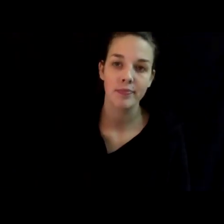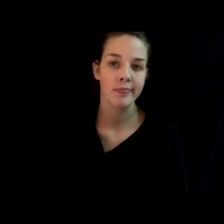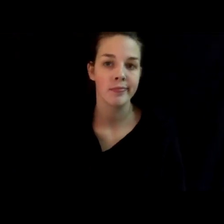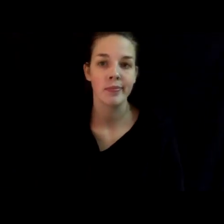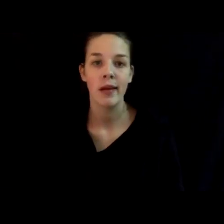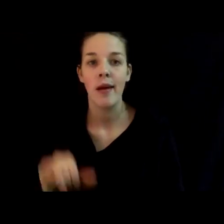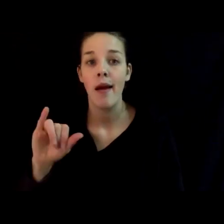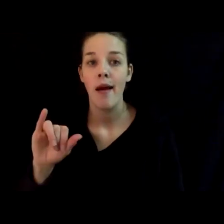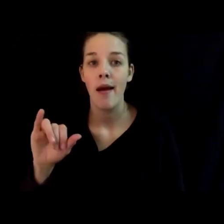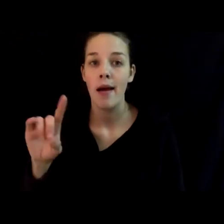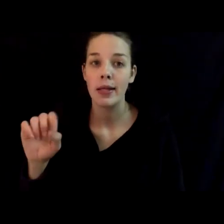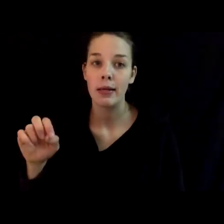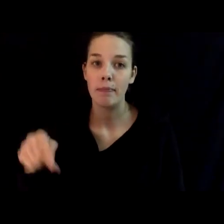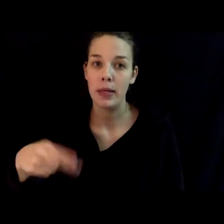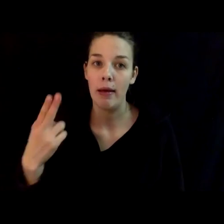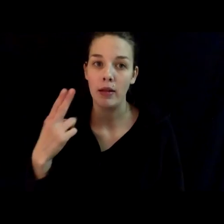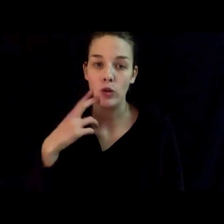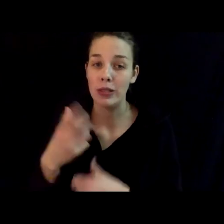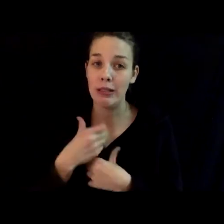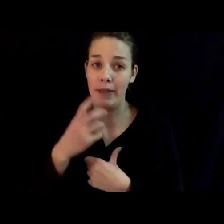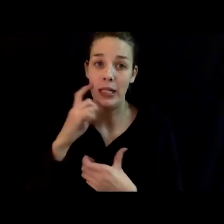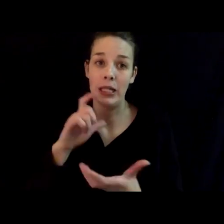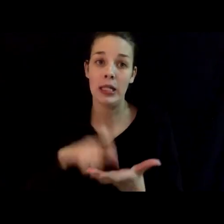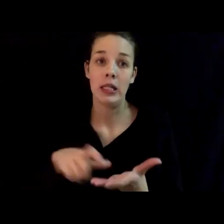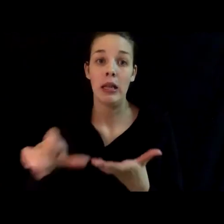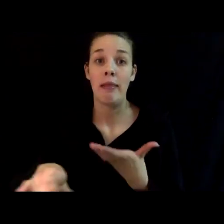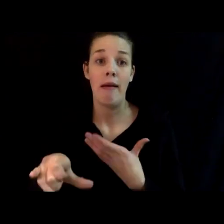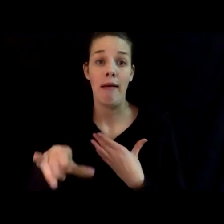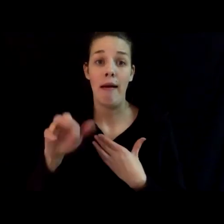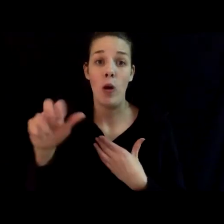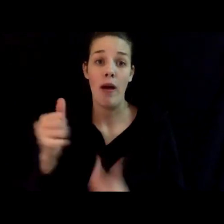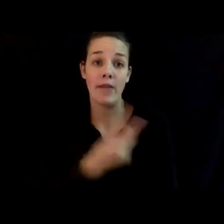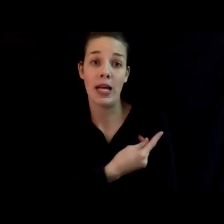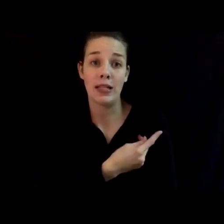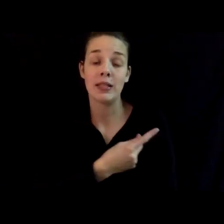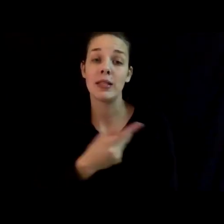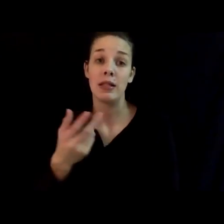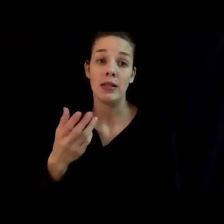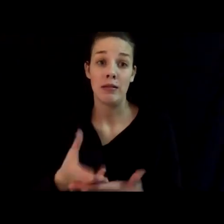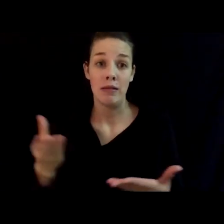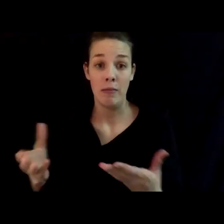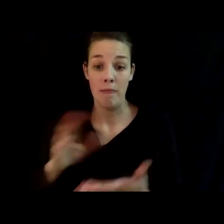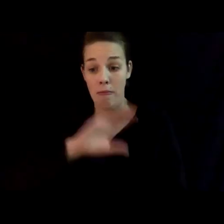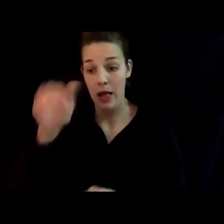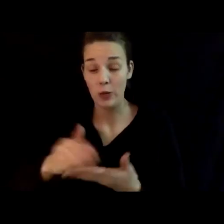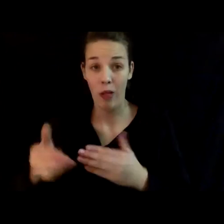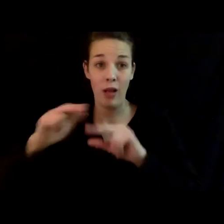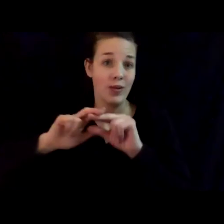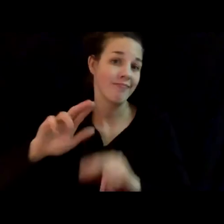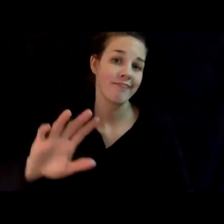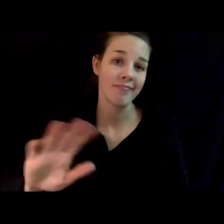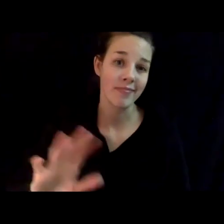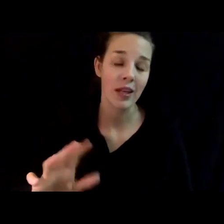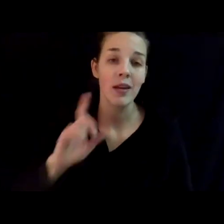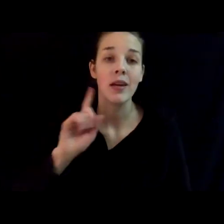IDPH received an indication that Iowa's vaccine supply levels will increase in the coming weeks. Until